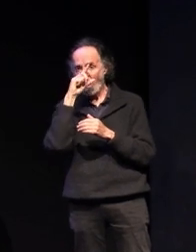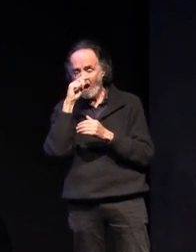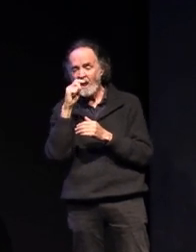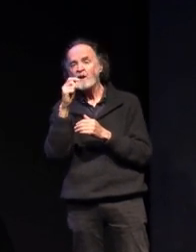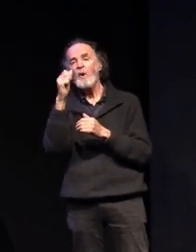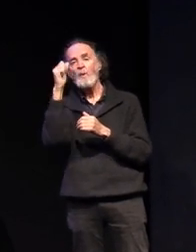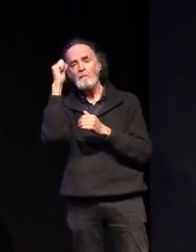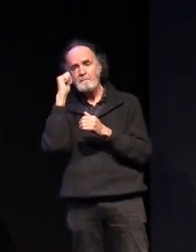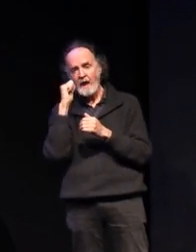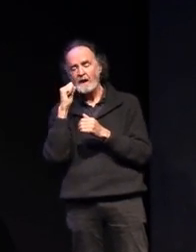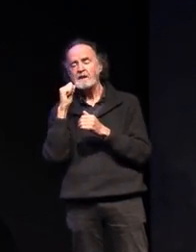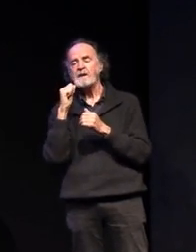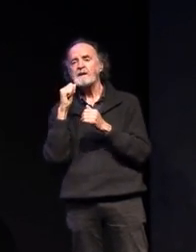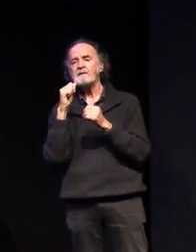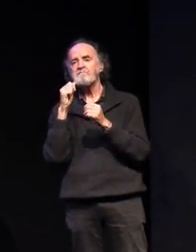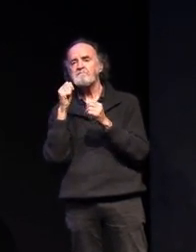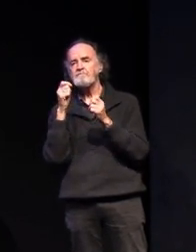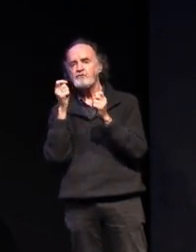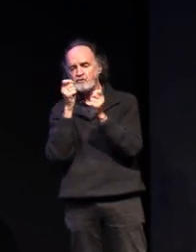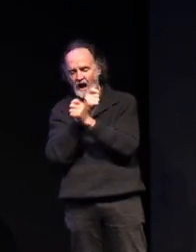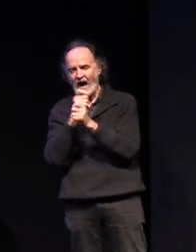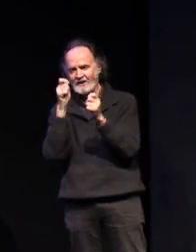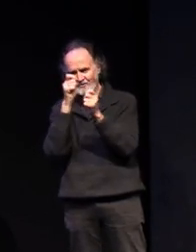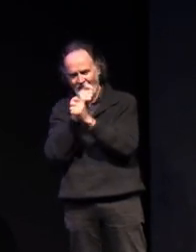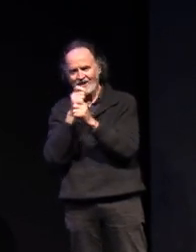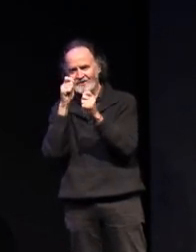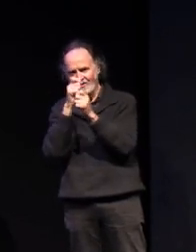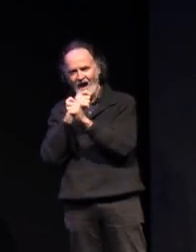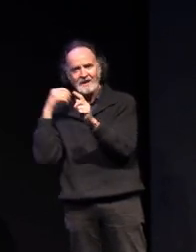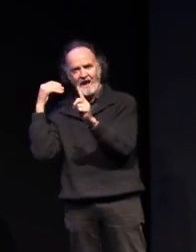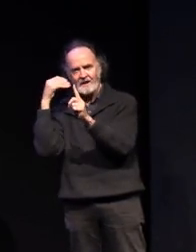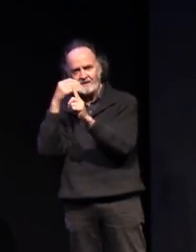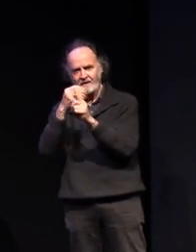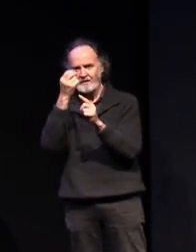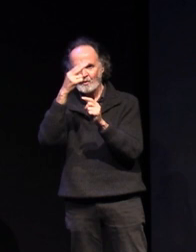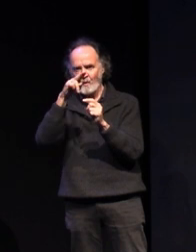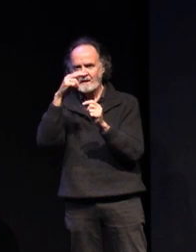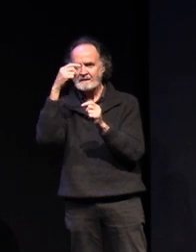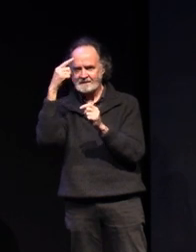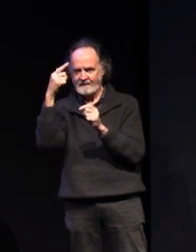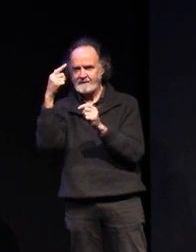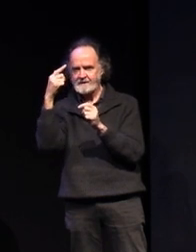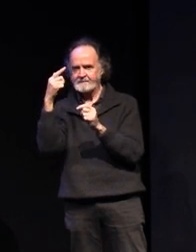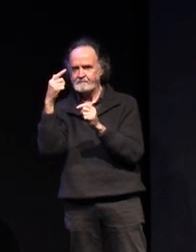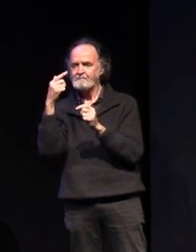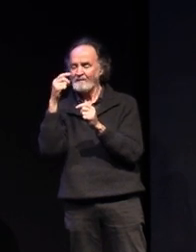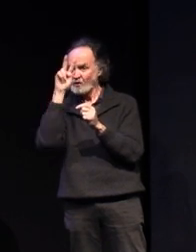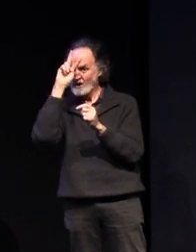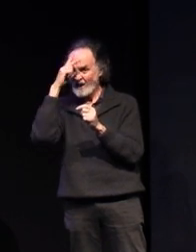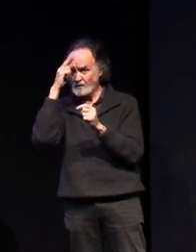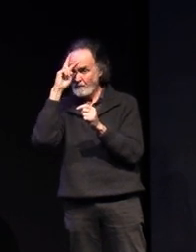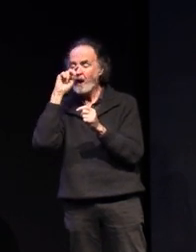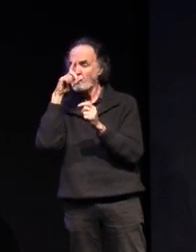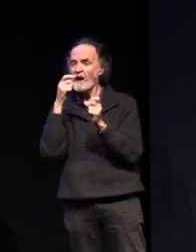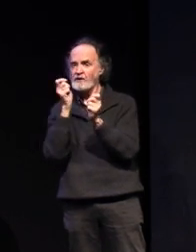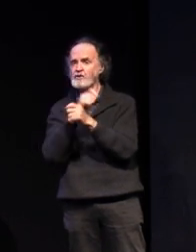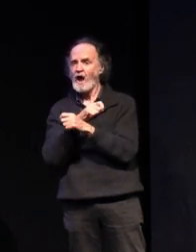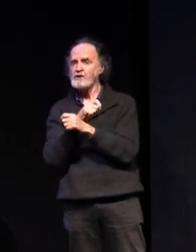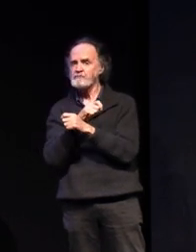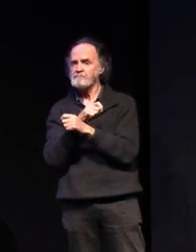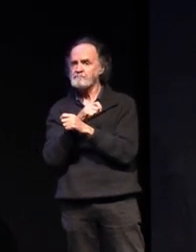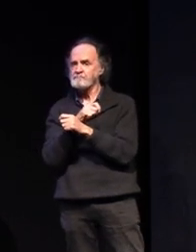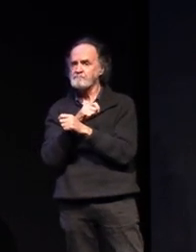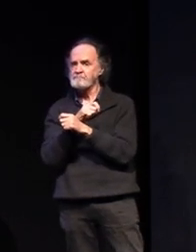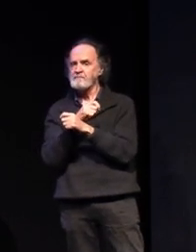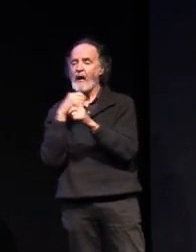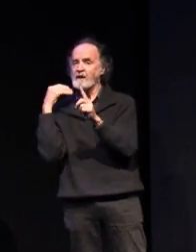and make those changes all the way up into the 27th ensuring that you submit again and then you'll get another